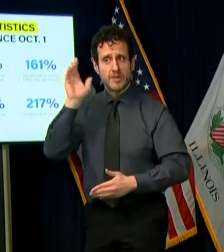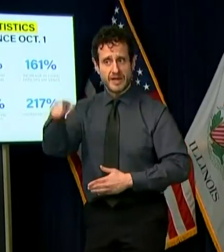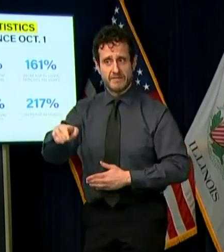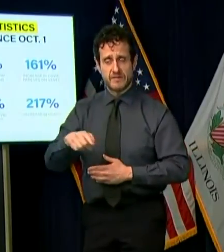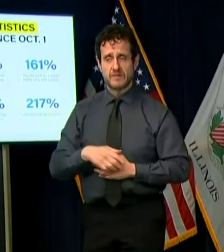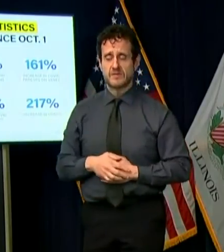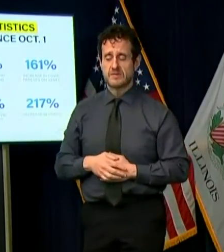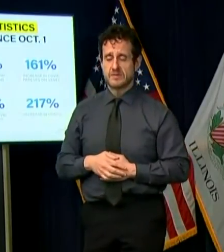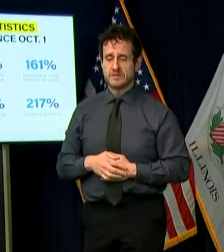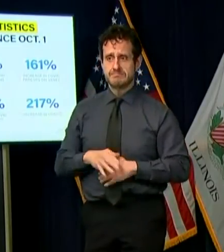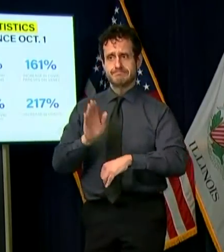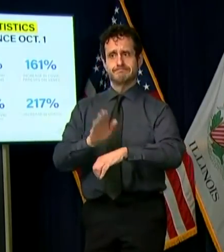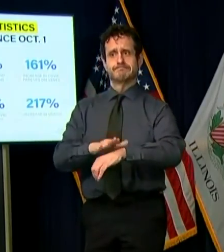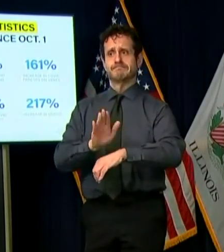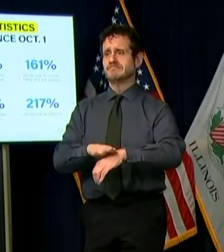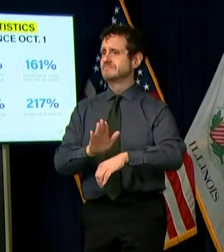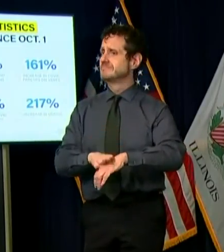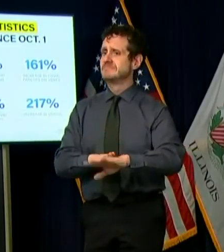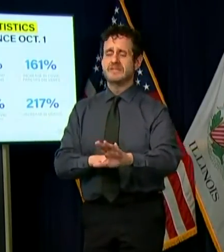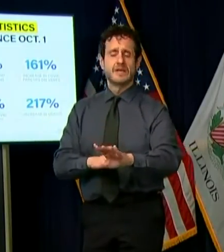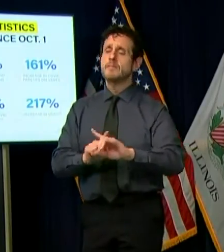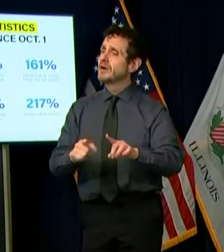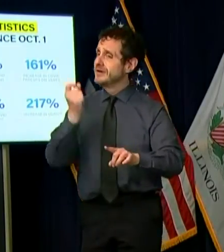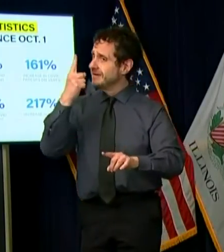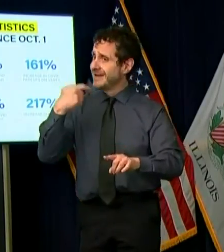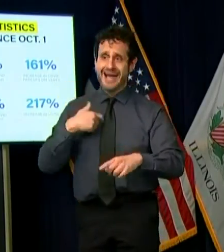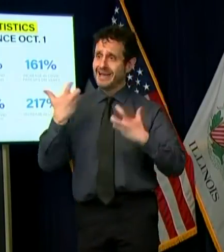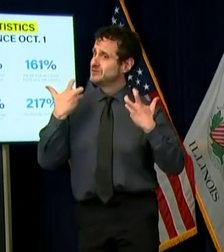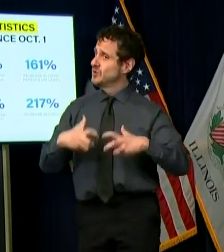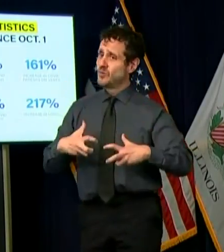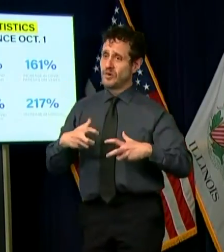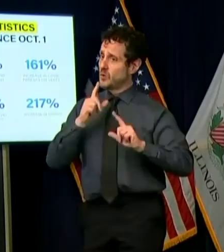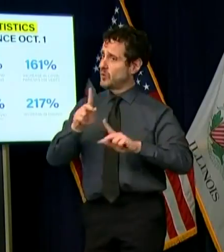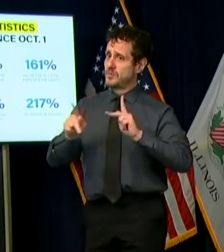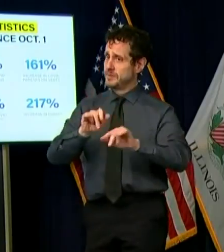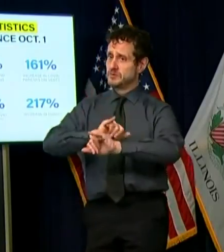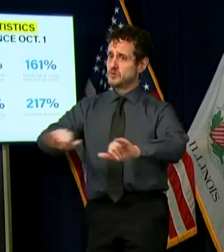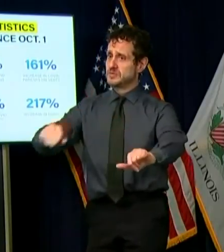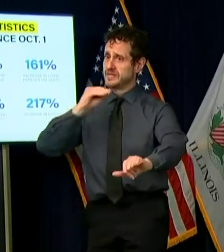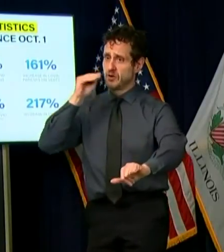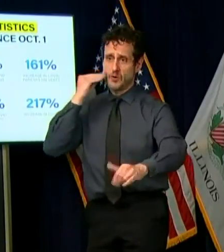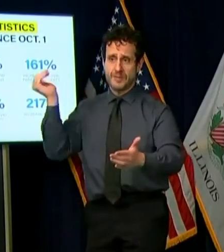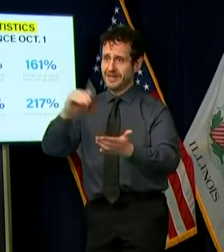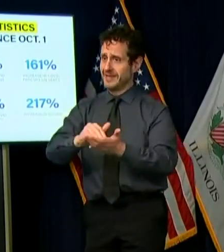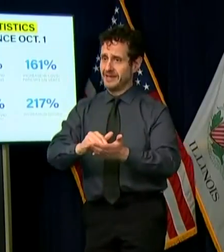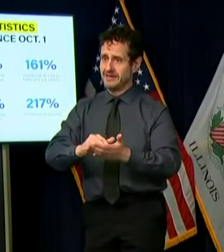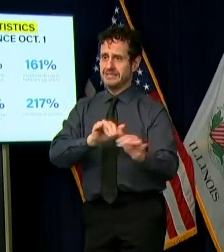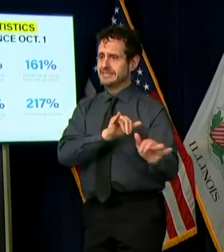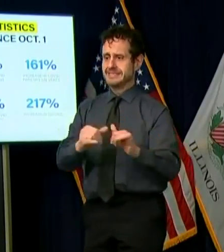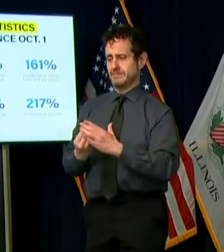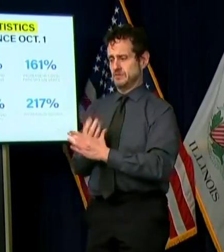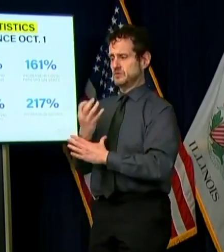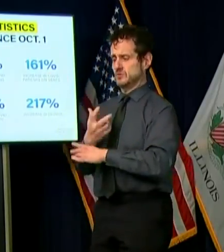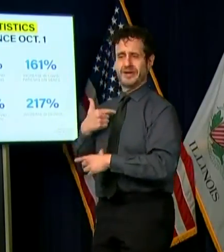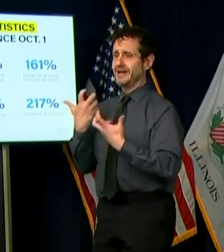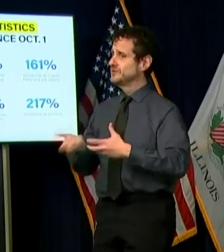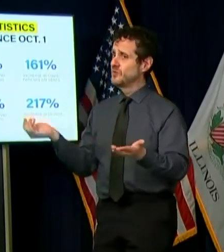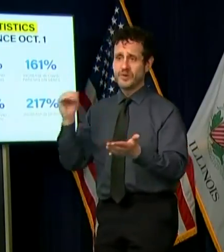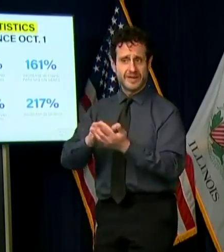With every fiber of my being, I do not want us to get there. But right now, that seems like where we are heading.